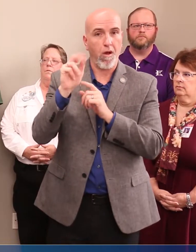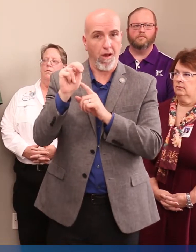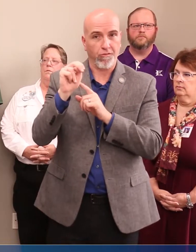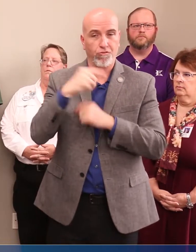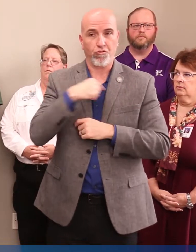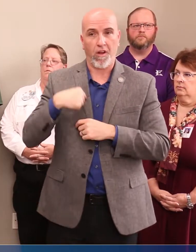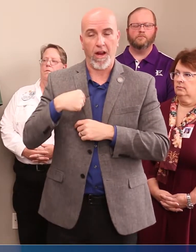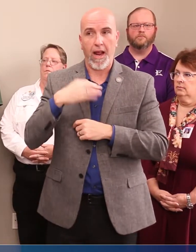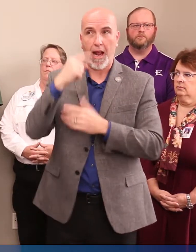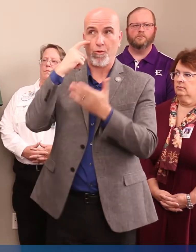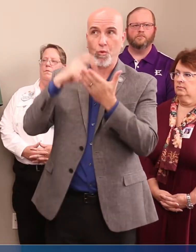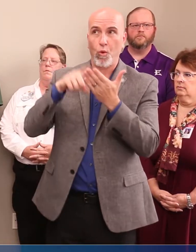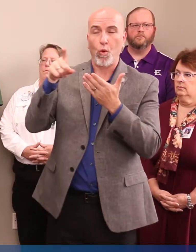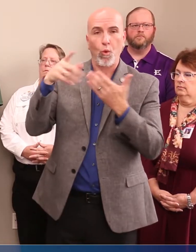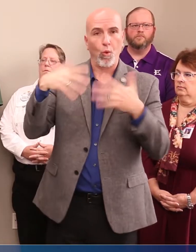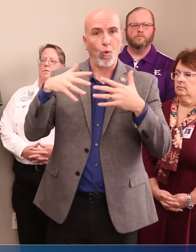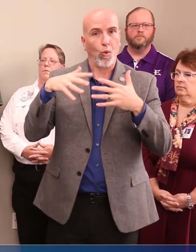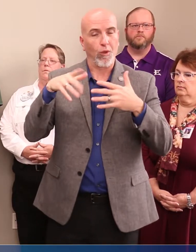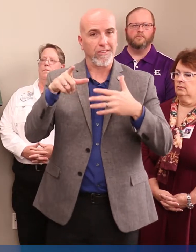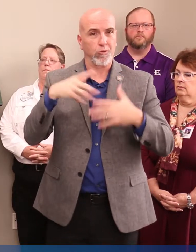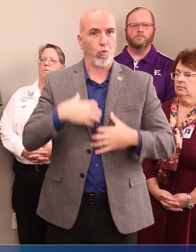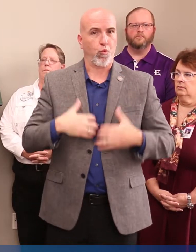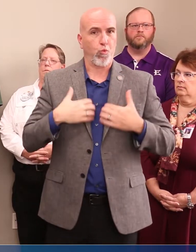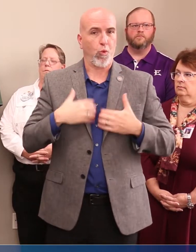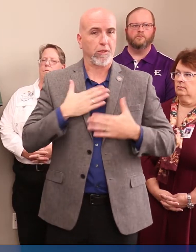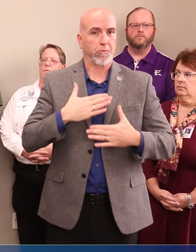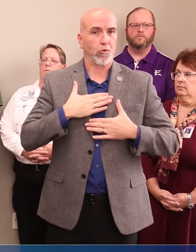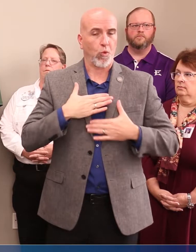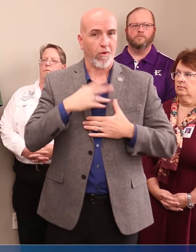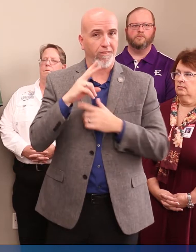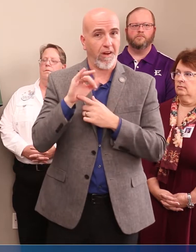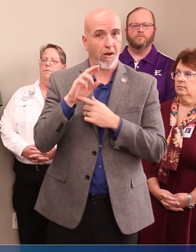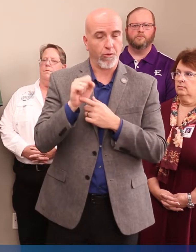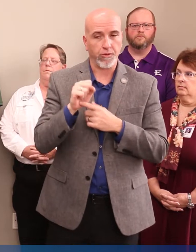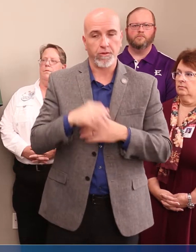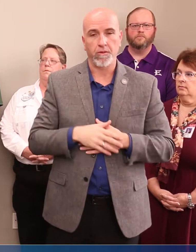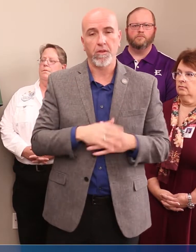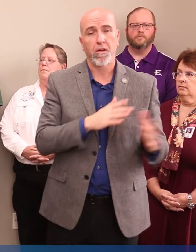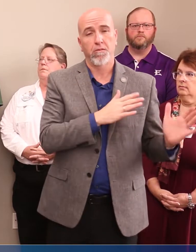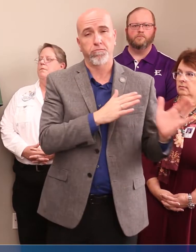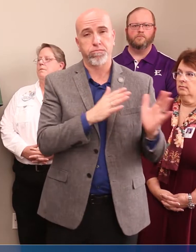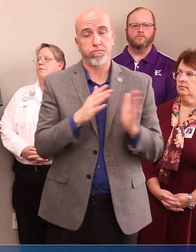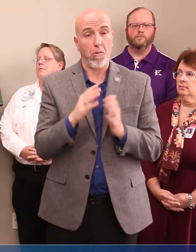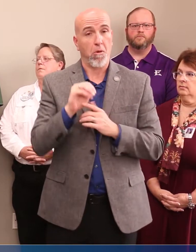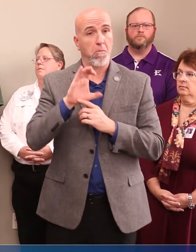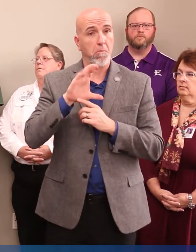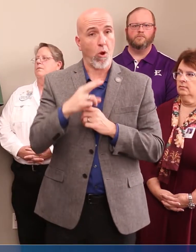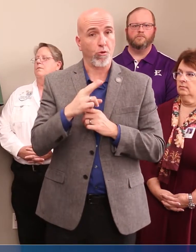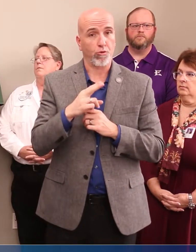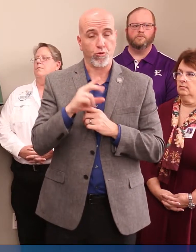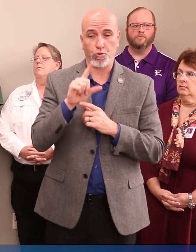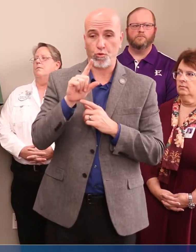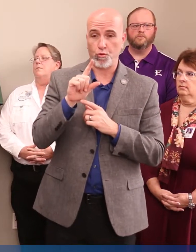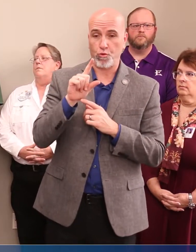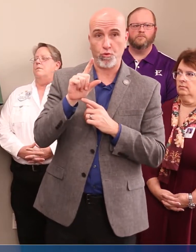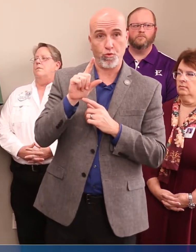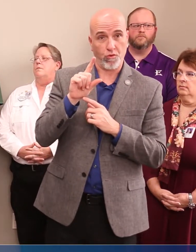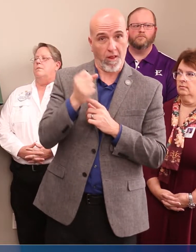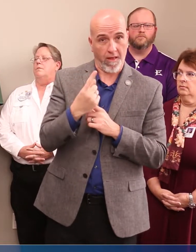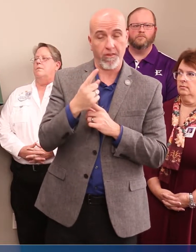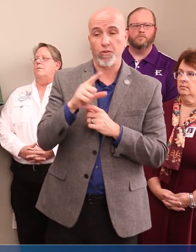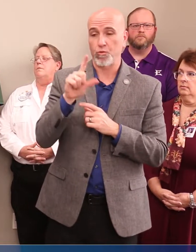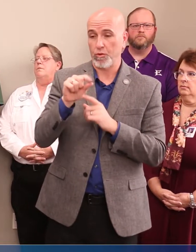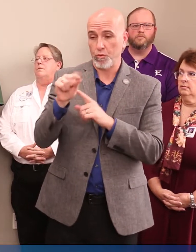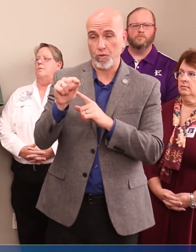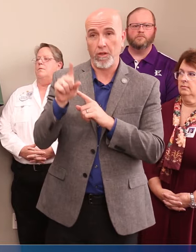as a contagious respiratory virus. Whereas in March 2011, 2020, the World Health Organization